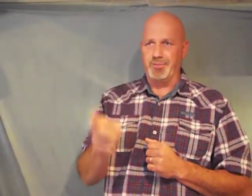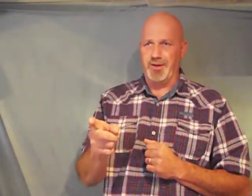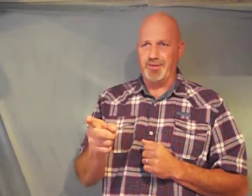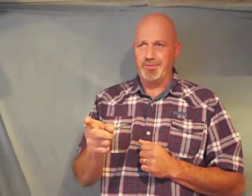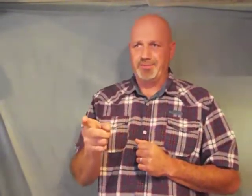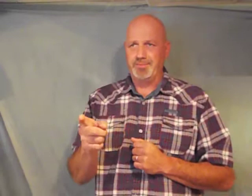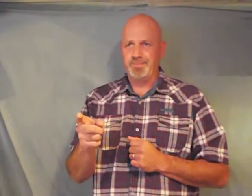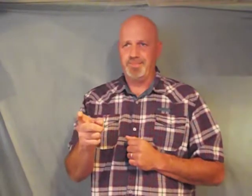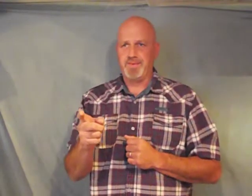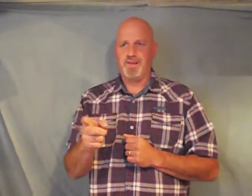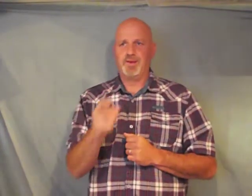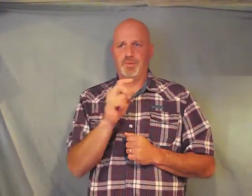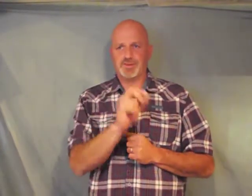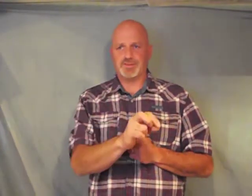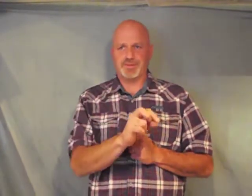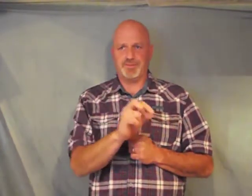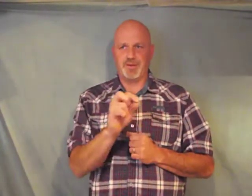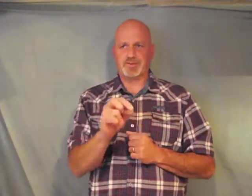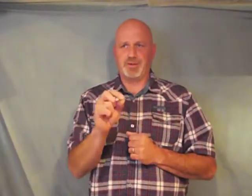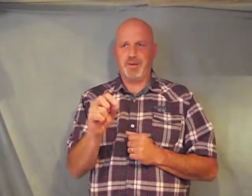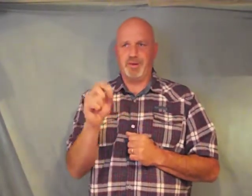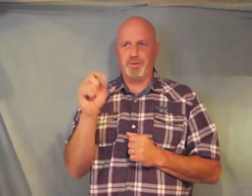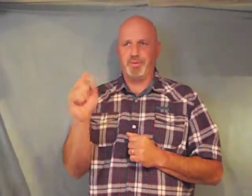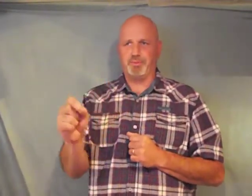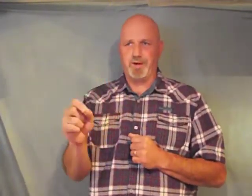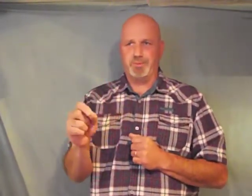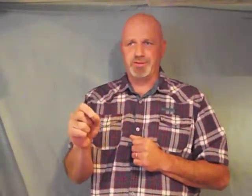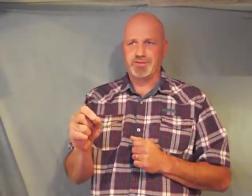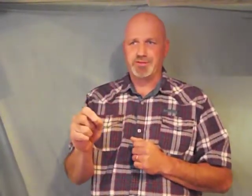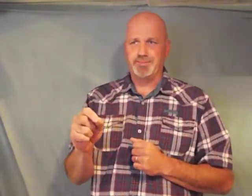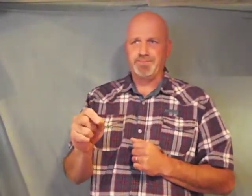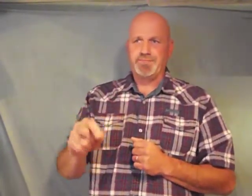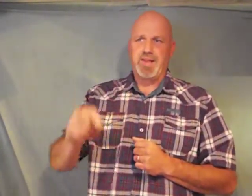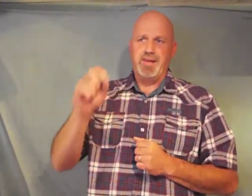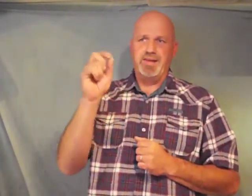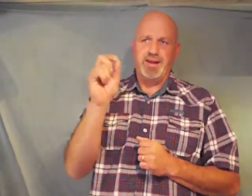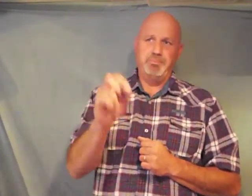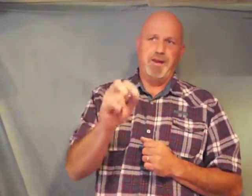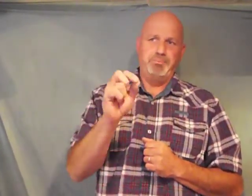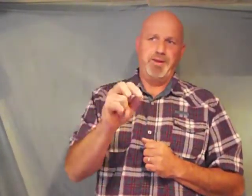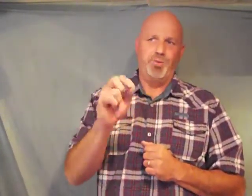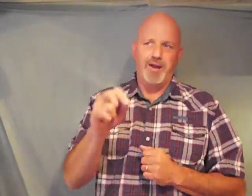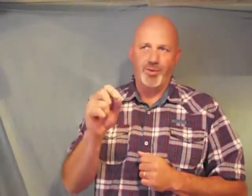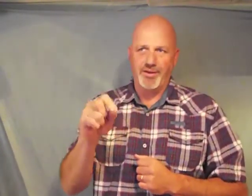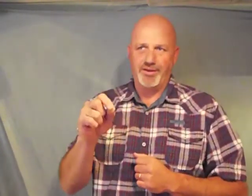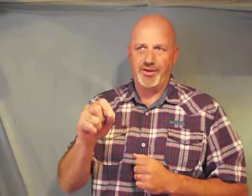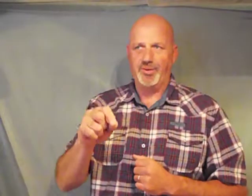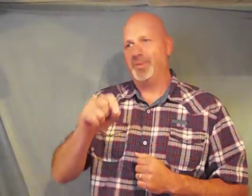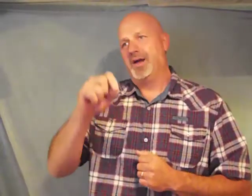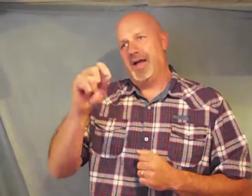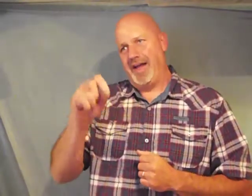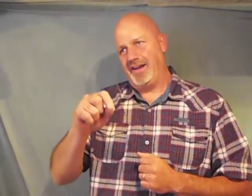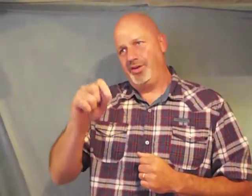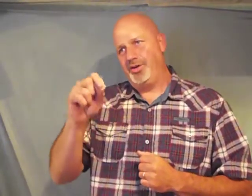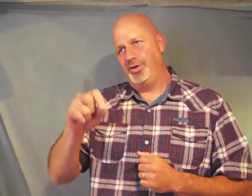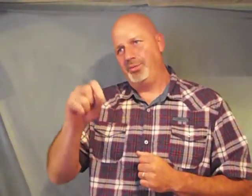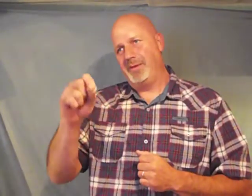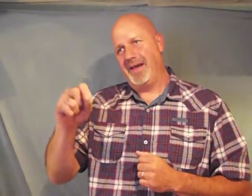your mother which is the first commandment with promise that it may be well with you and you may